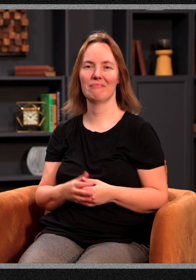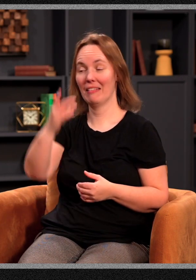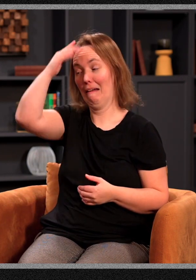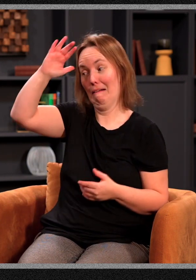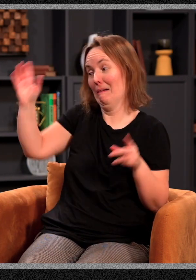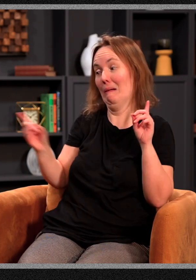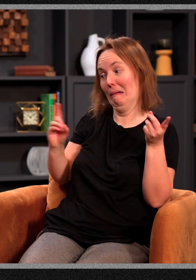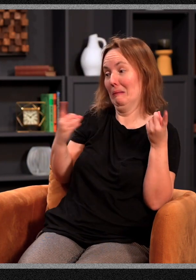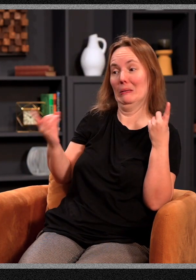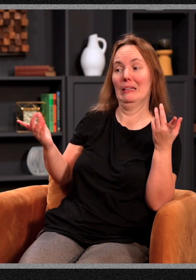I don't know where that came from.